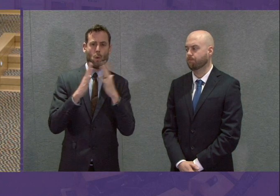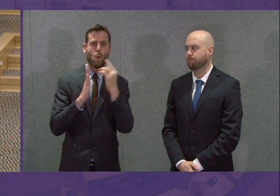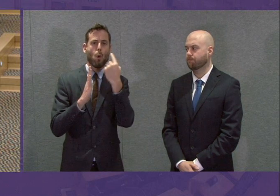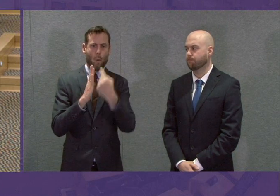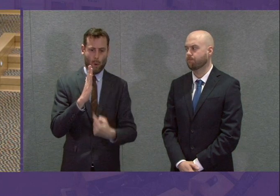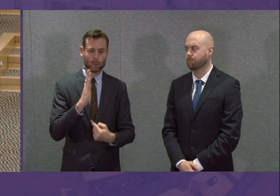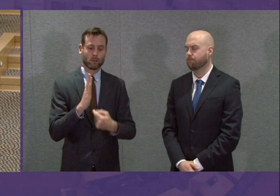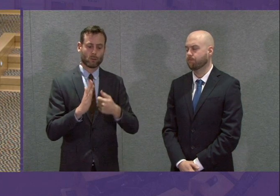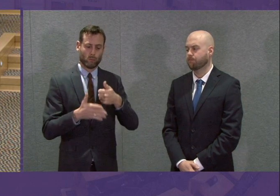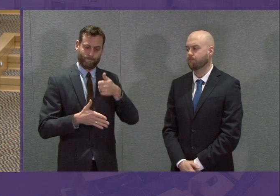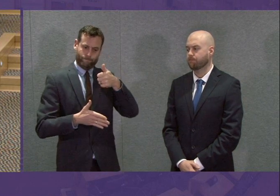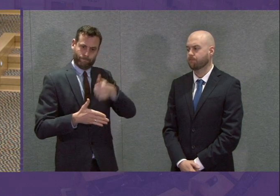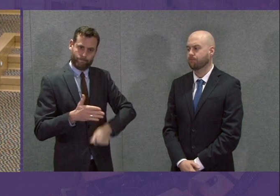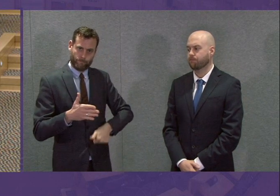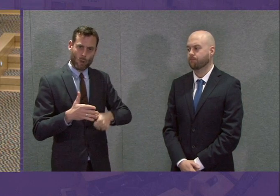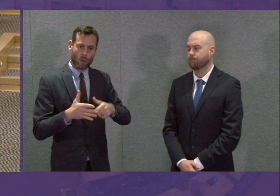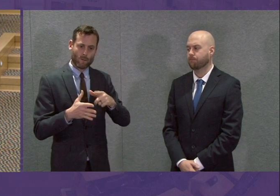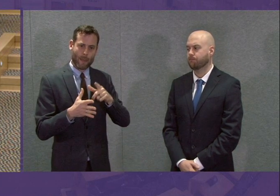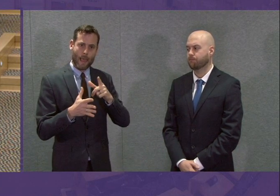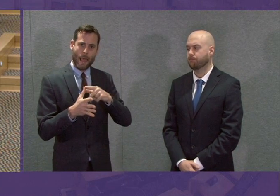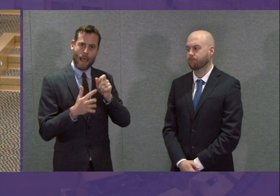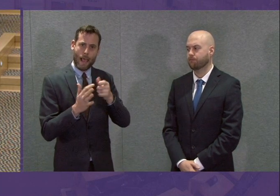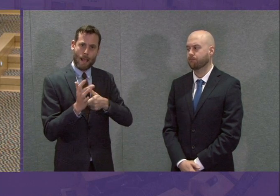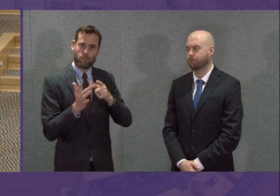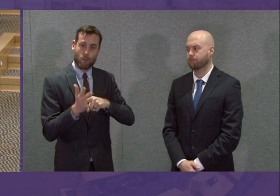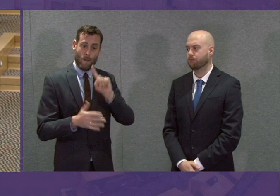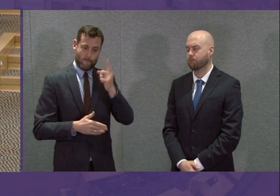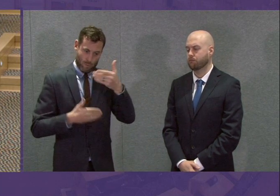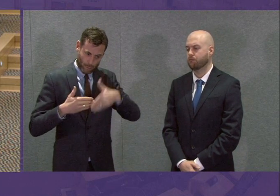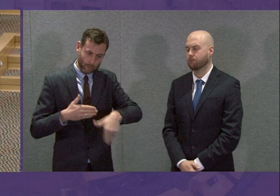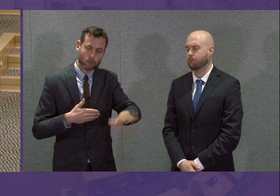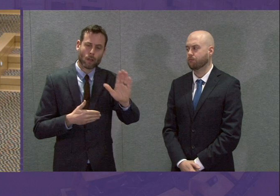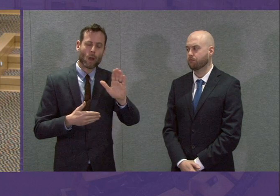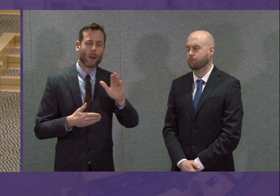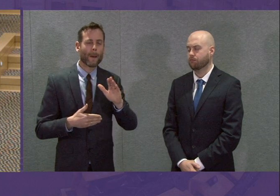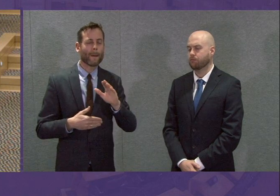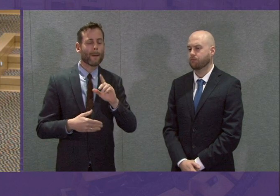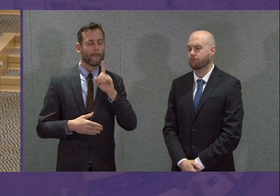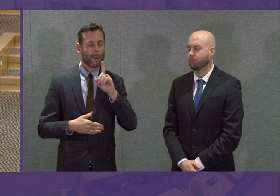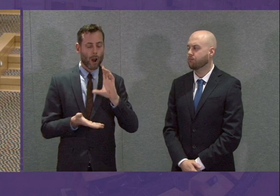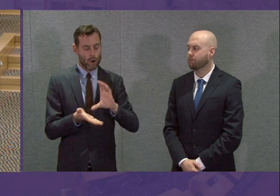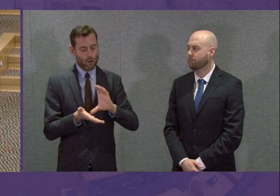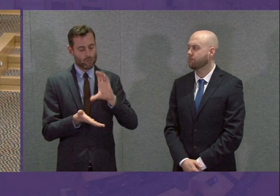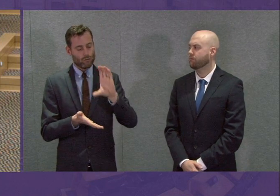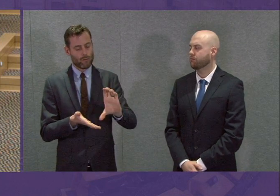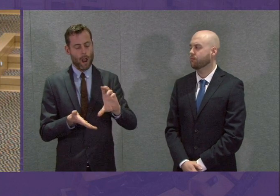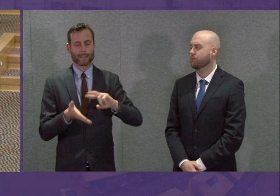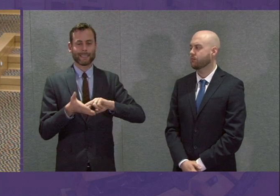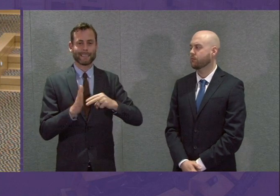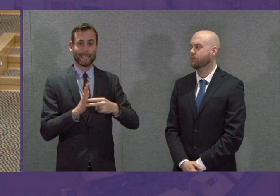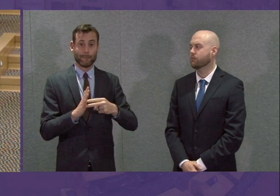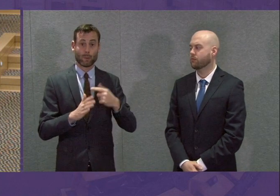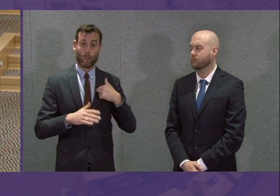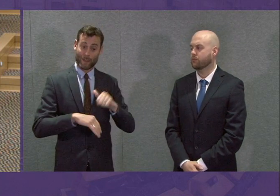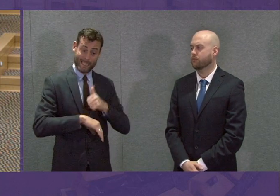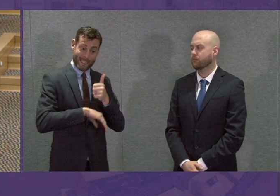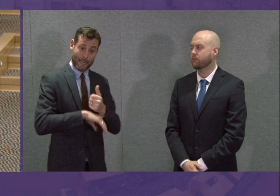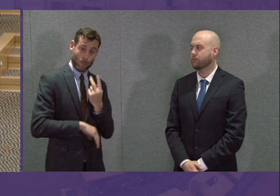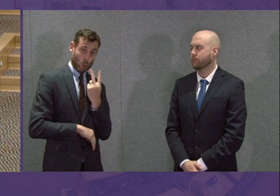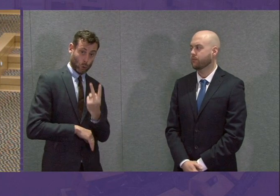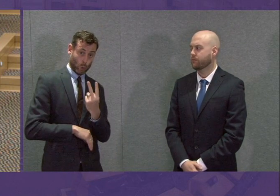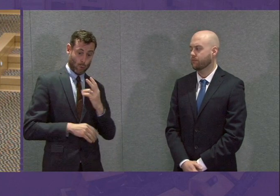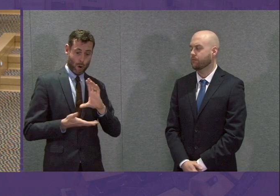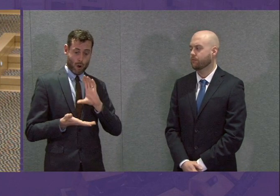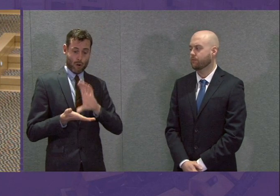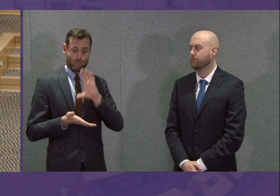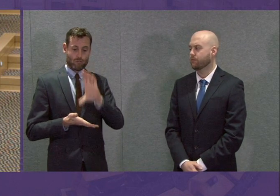1st of April. Things are slightly more complicated when it comes to grant schemes. have set out two grant schemes, the £10,000